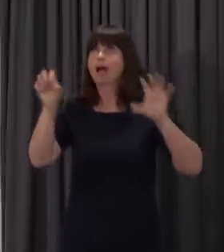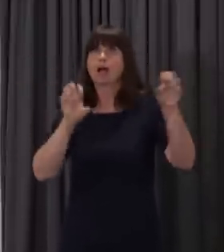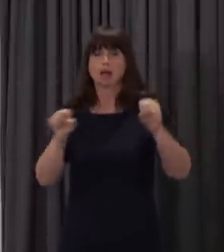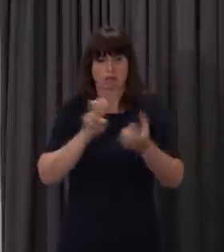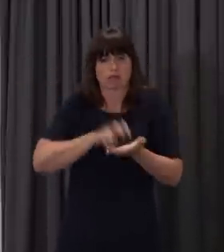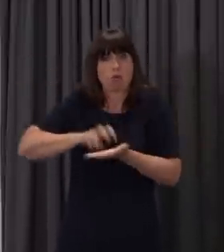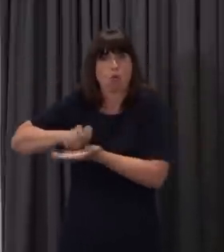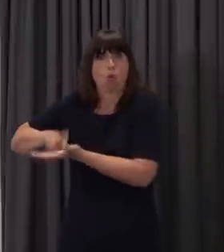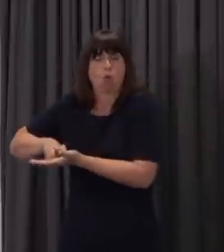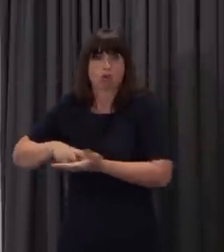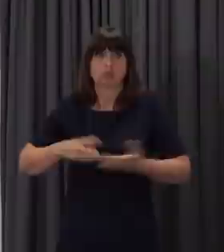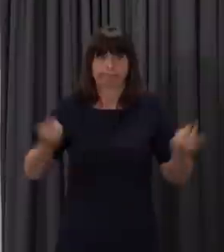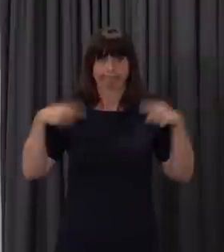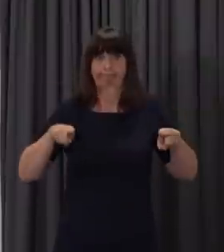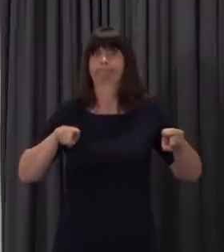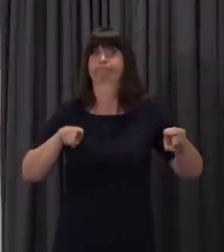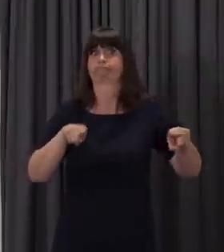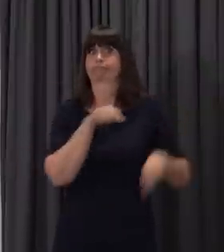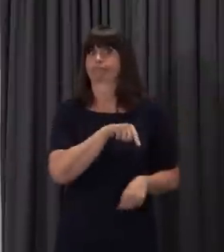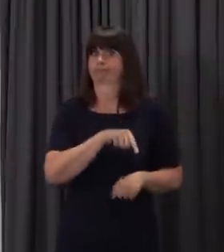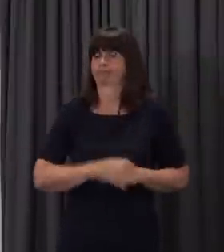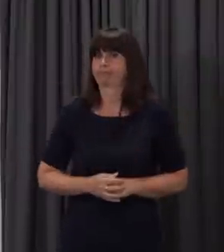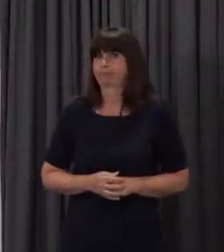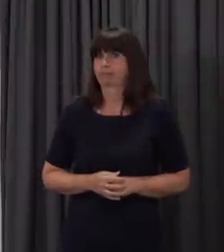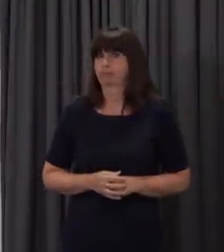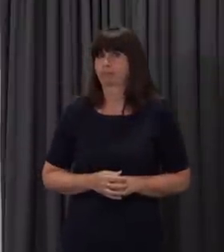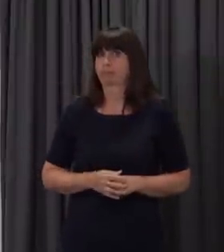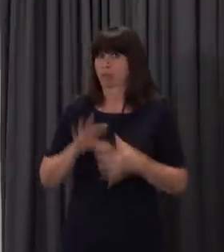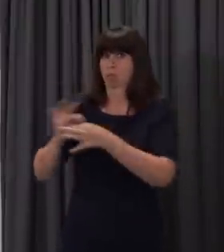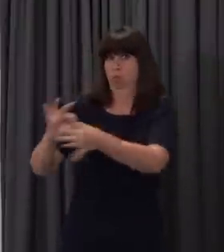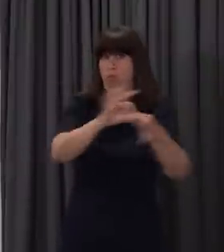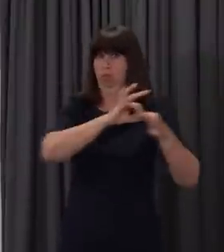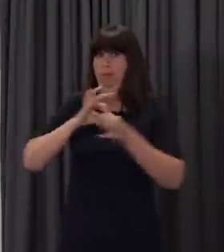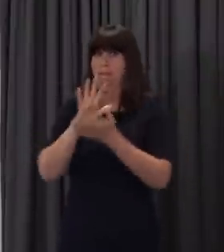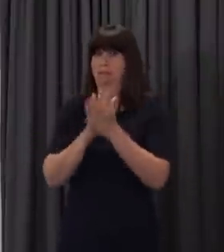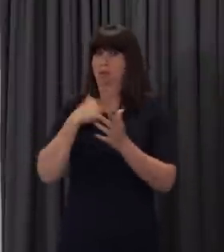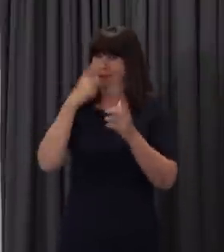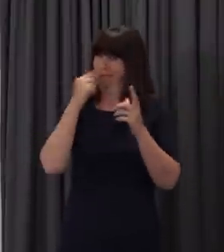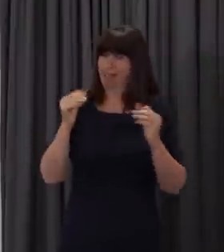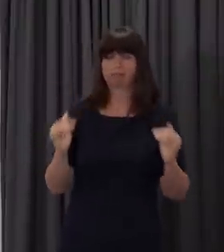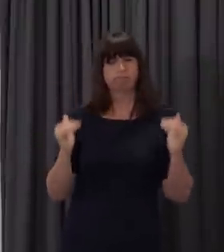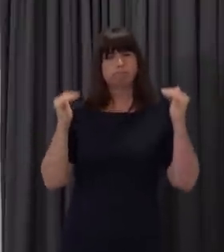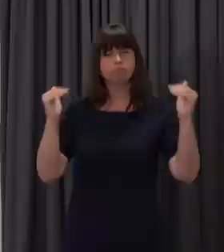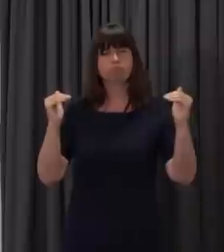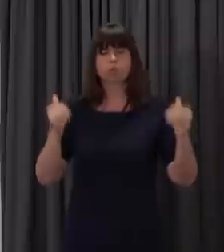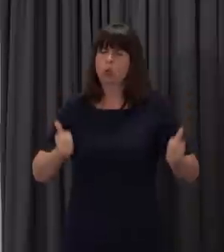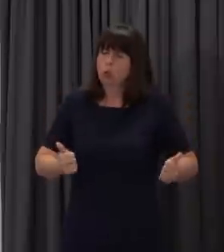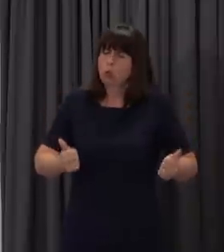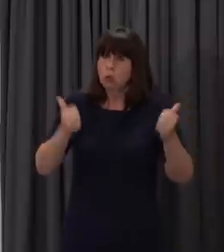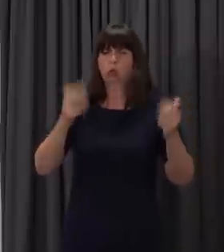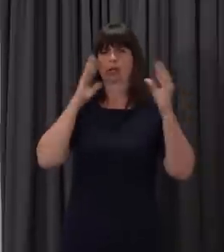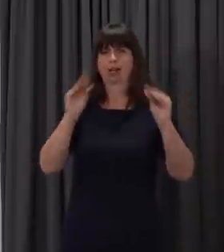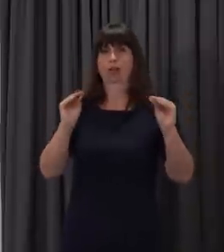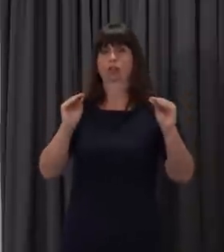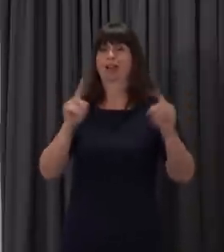that by working together, we can secure equity and excellence for pupils as they check in,